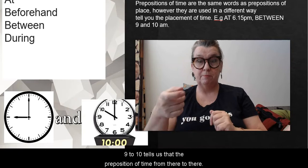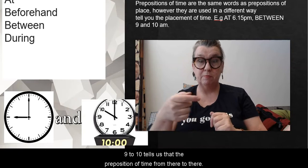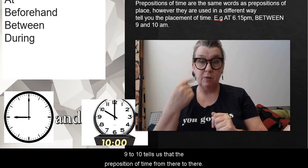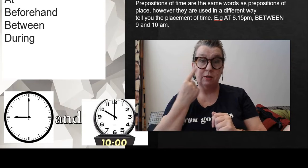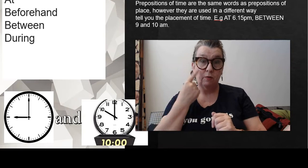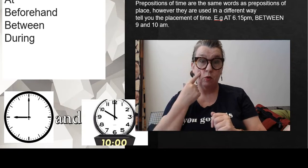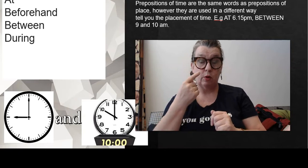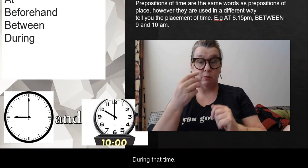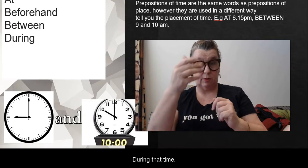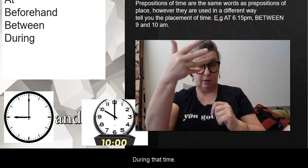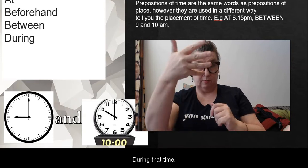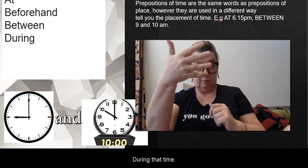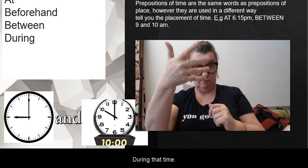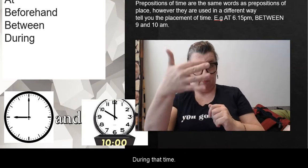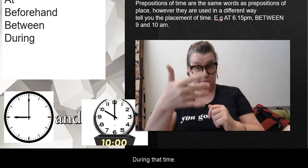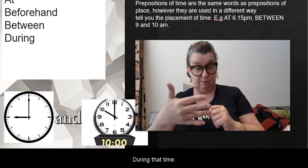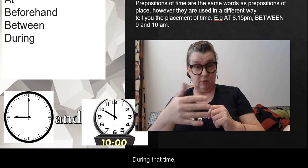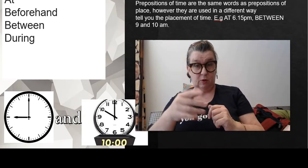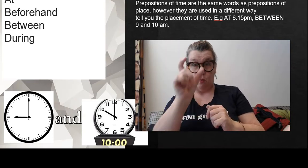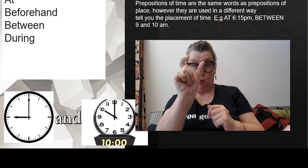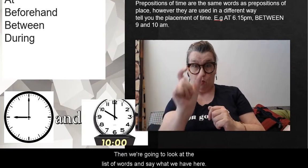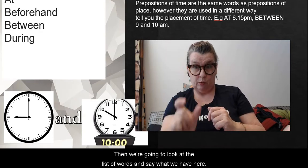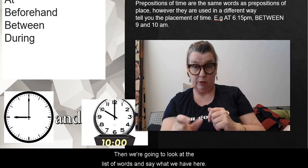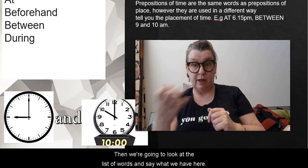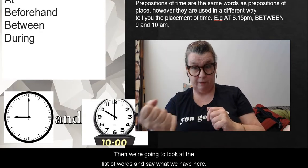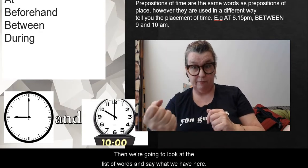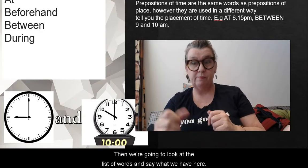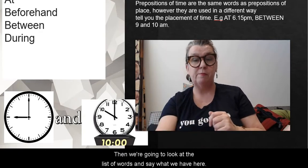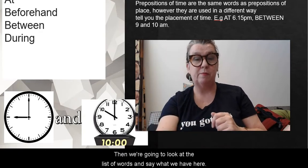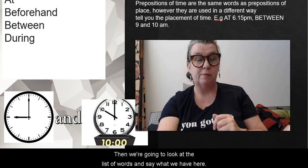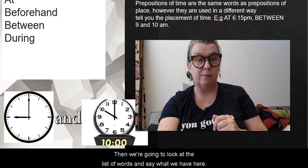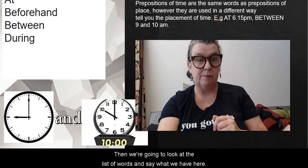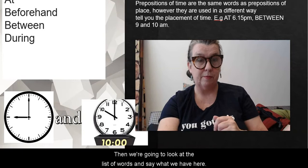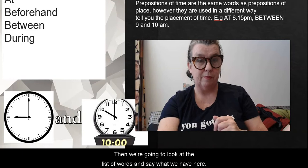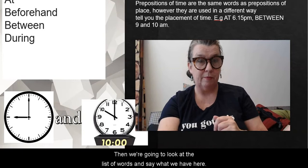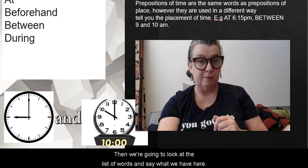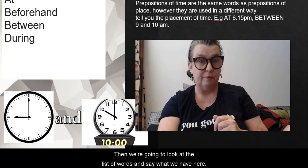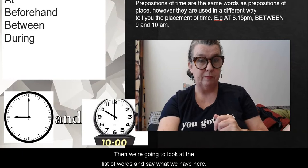there. It is during that time. So now we're going to have a look at the list of words and see what we have here.